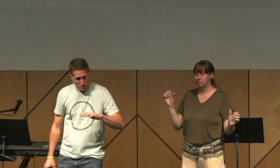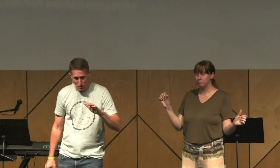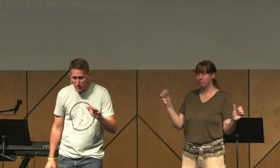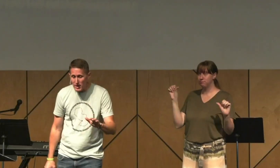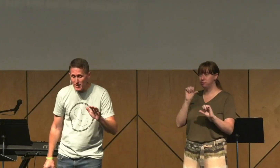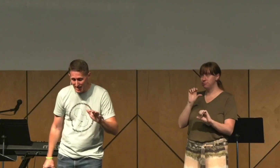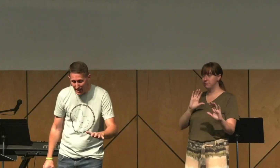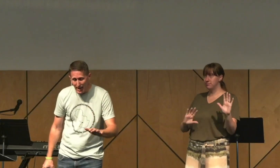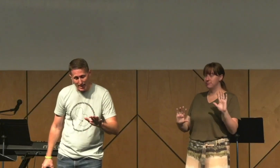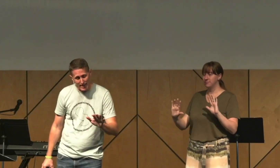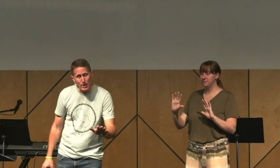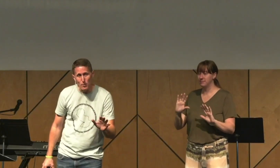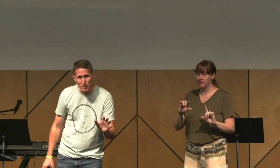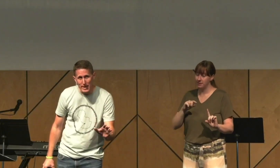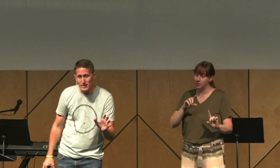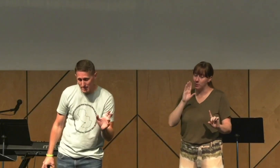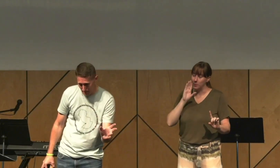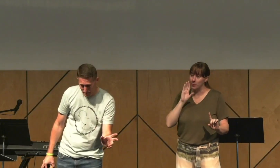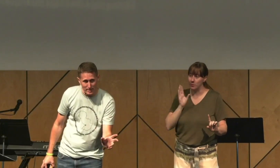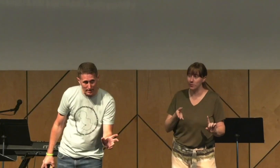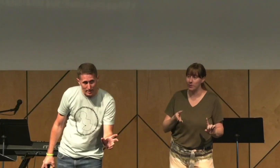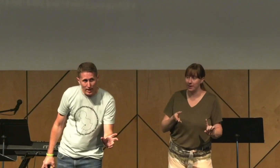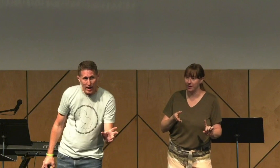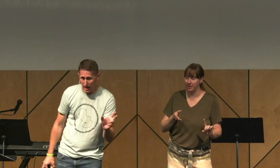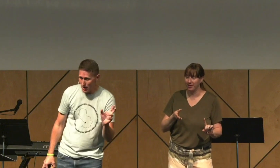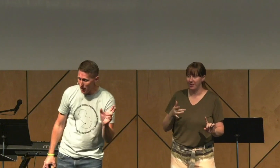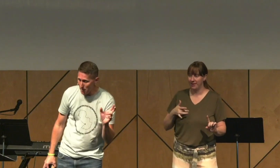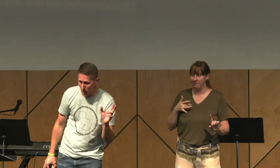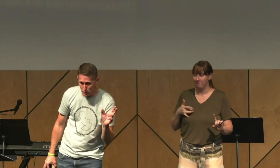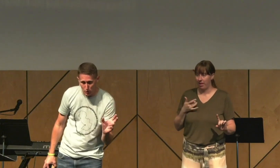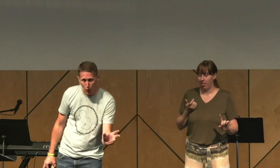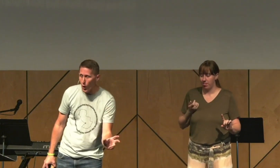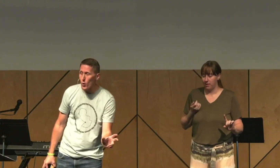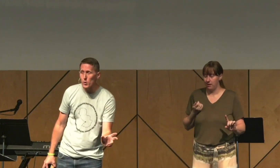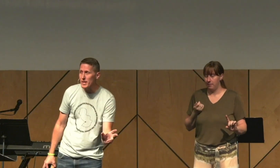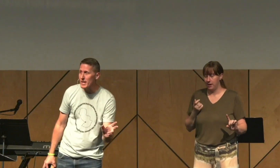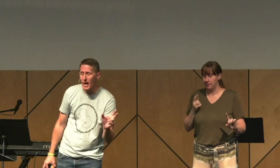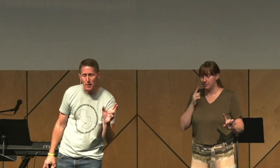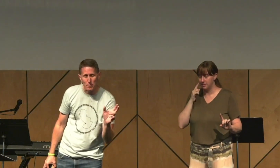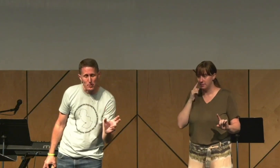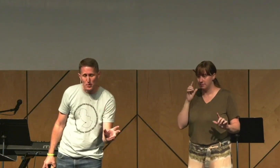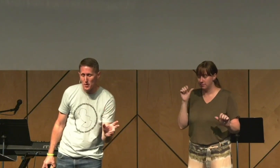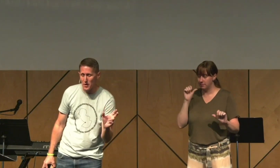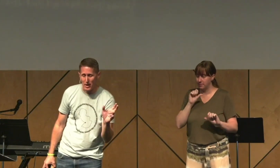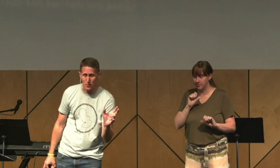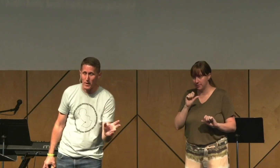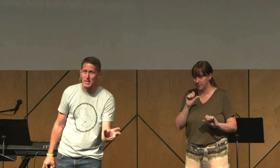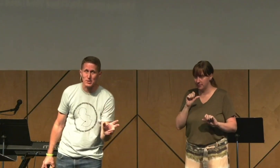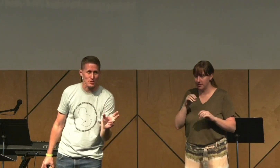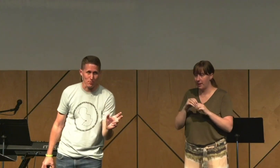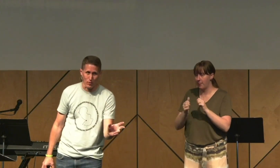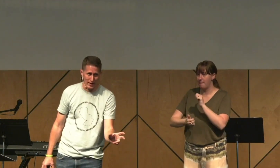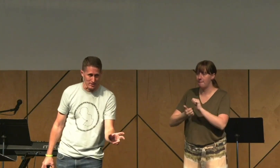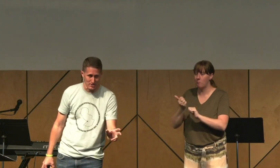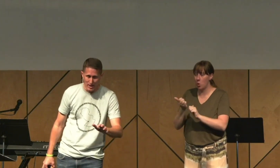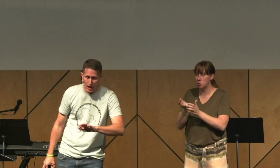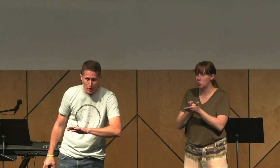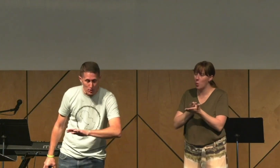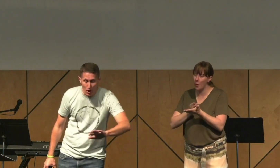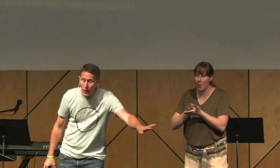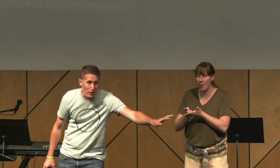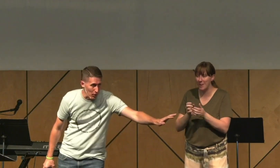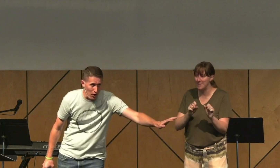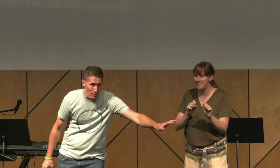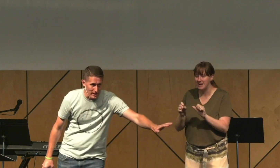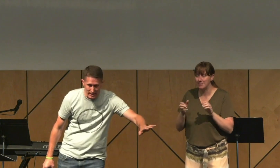son, you're going to get a little bit tipsy in the most holy and pure and righteous of ways.